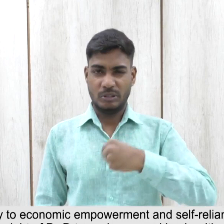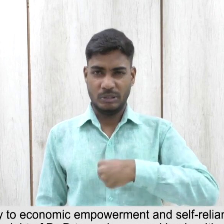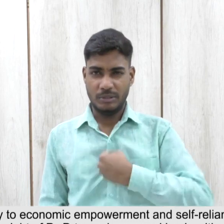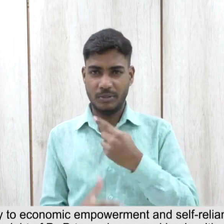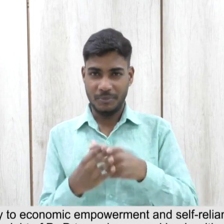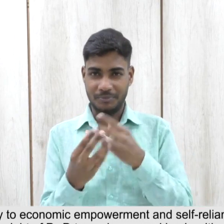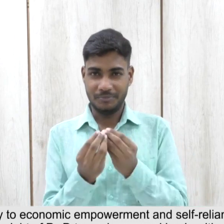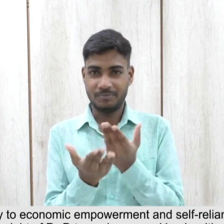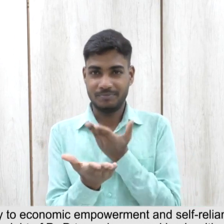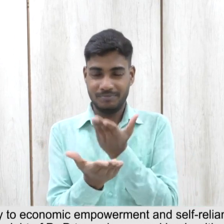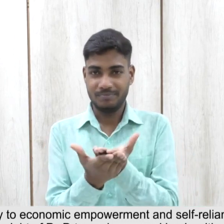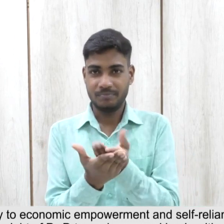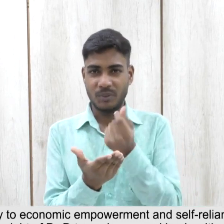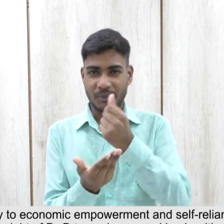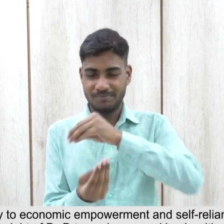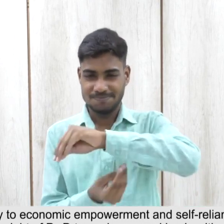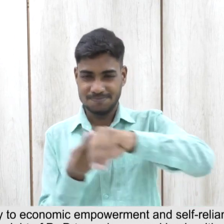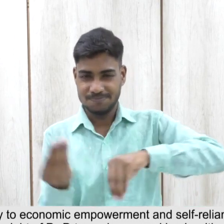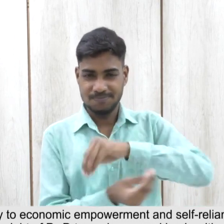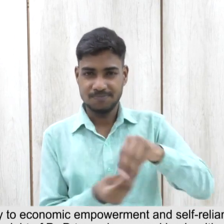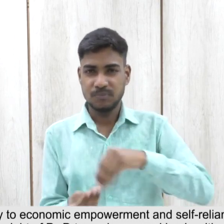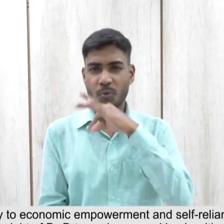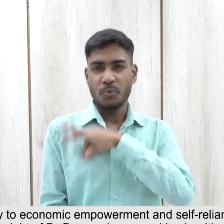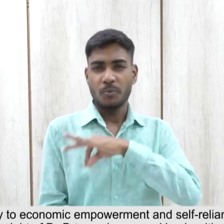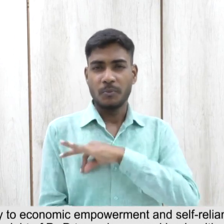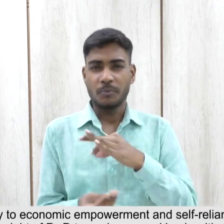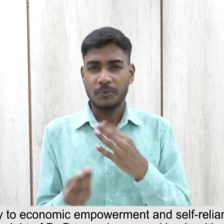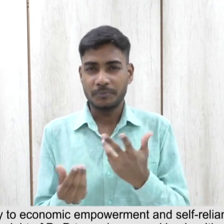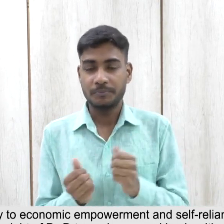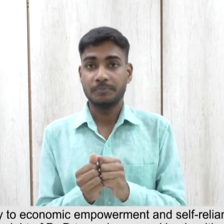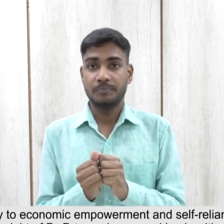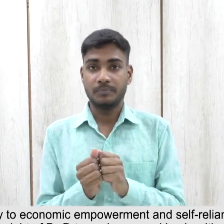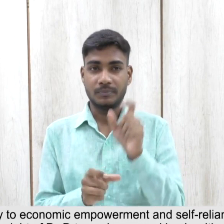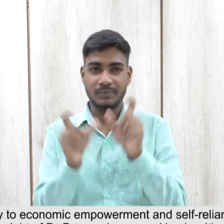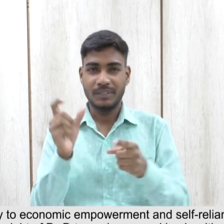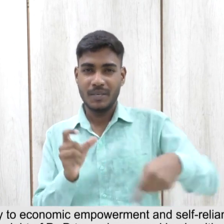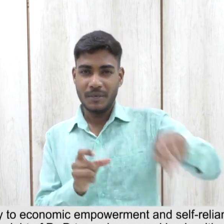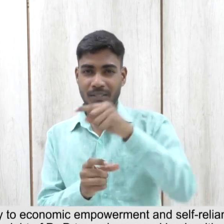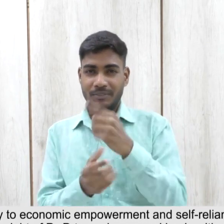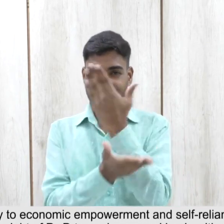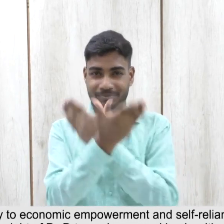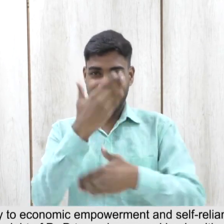Employment is key to economic empowerment and self-reliance